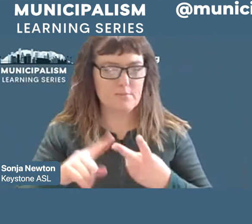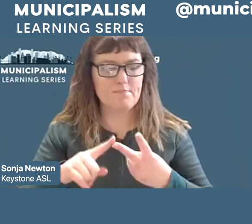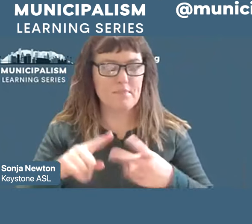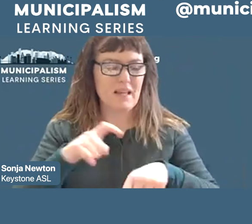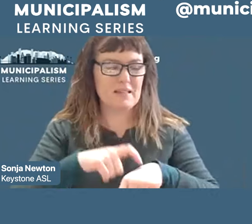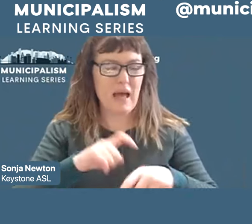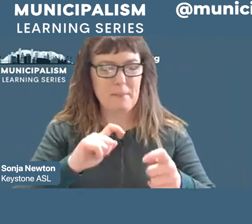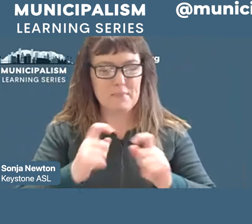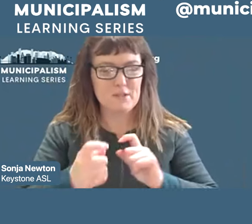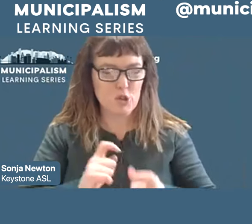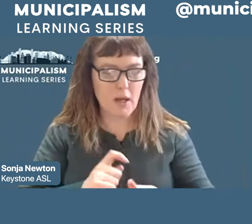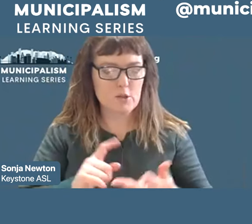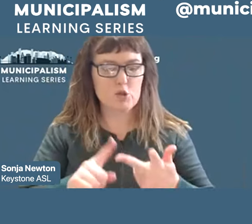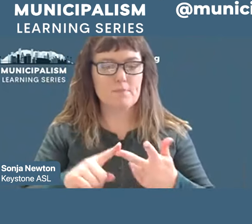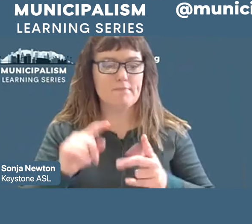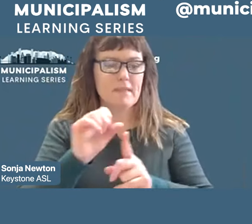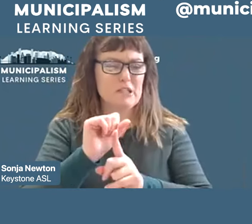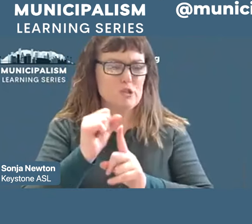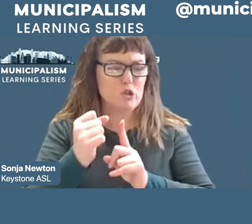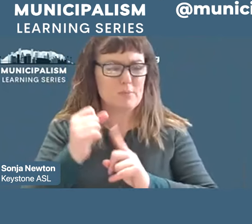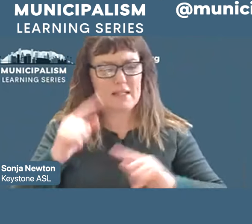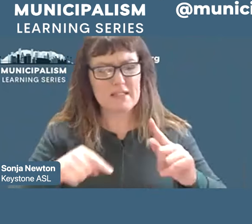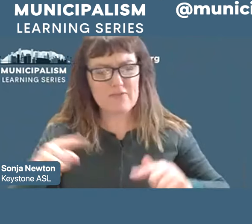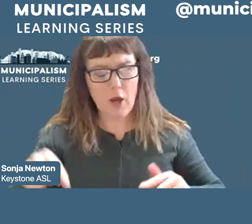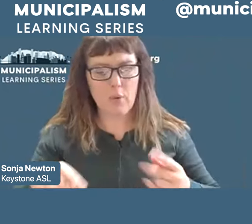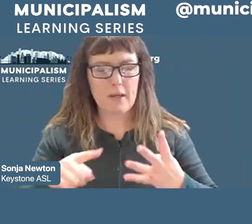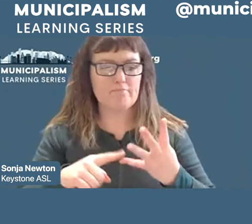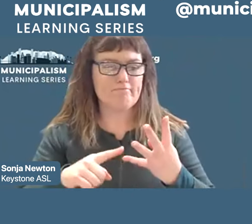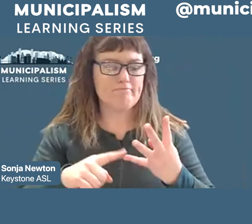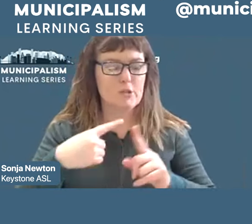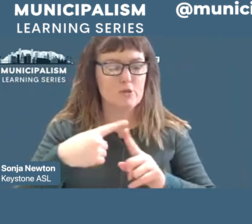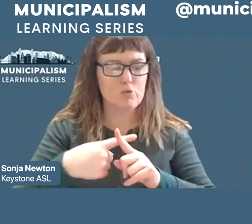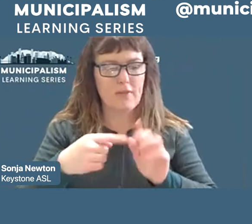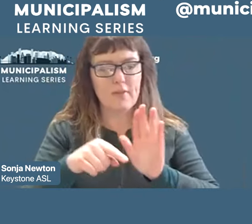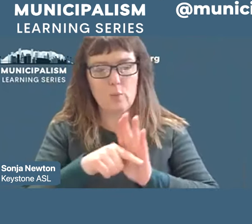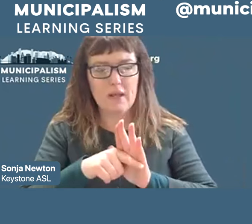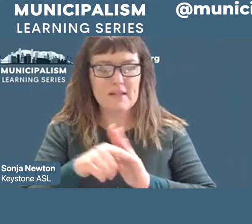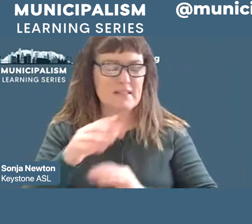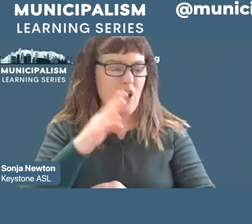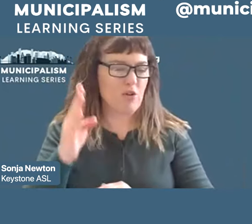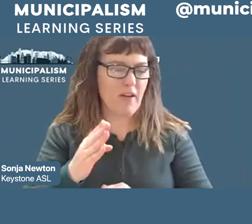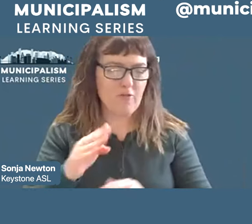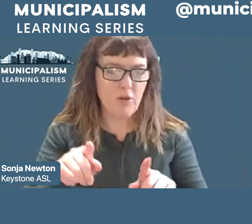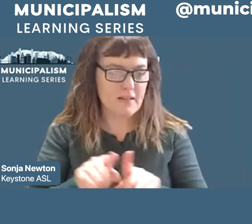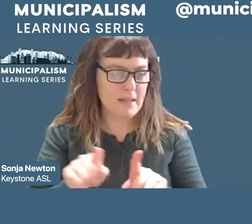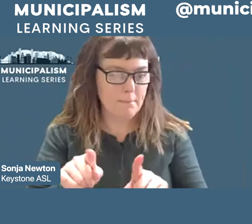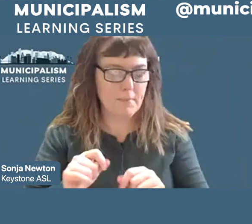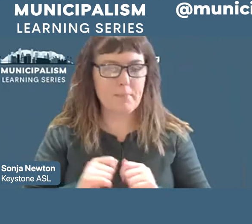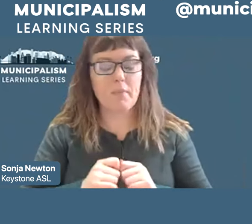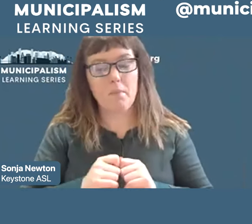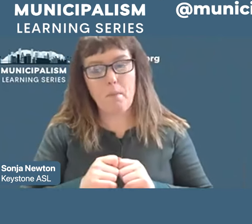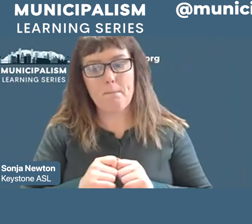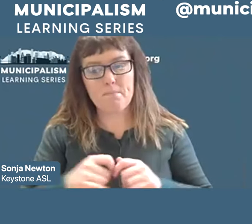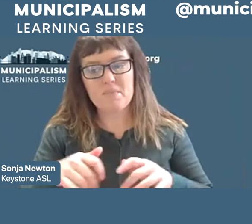vary, sources of strength and weakness are never exactly the same. And yet, there is much we can learn